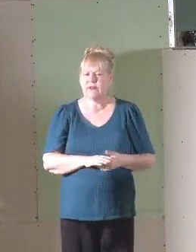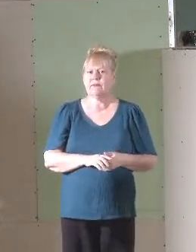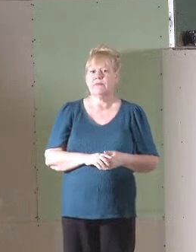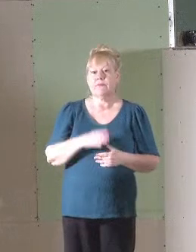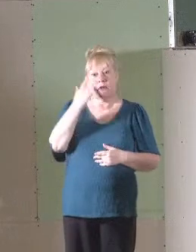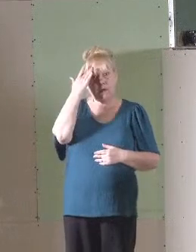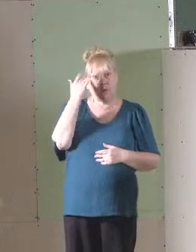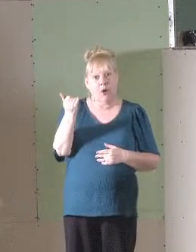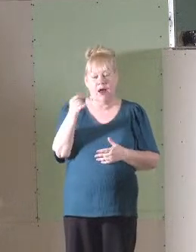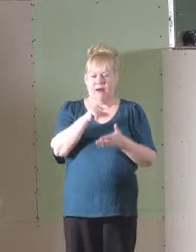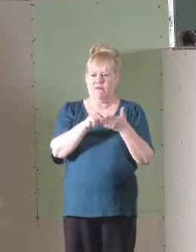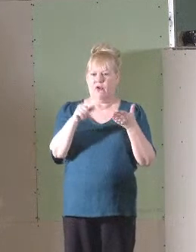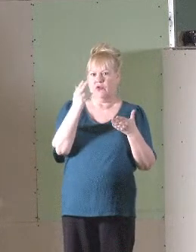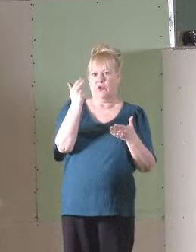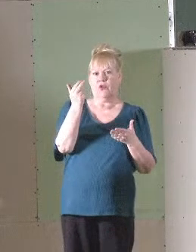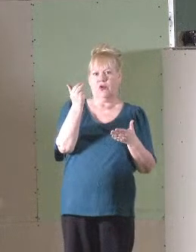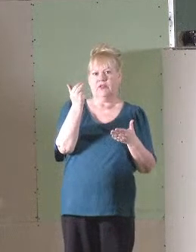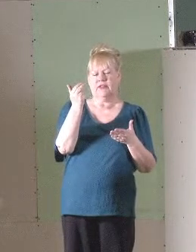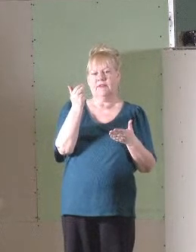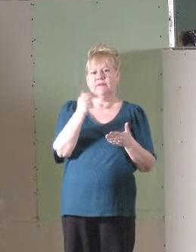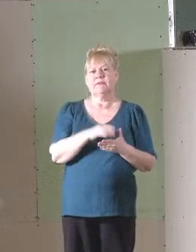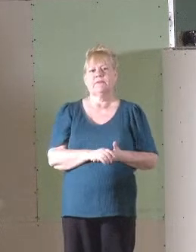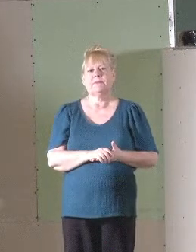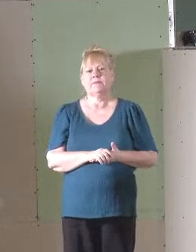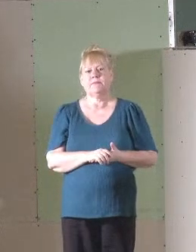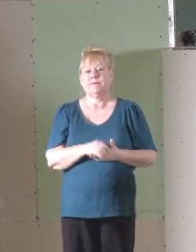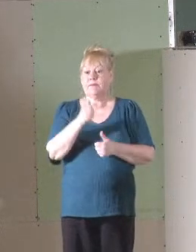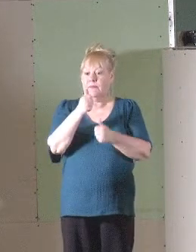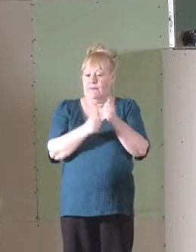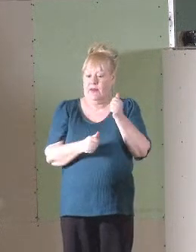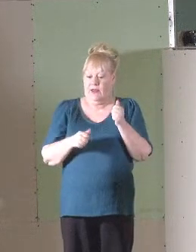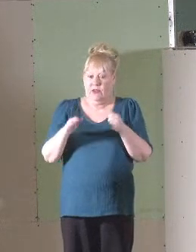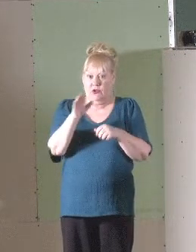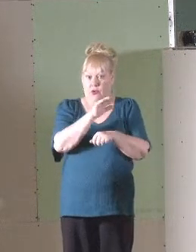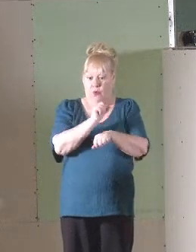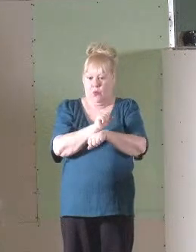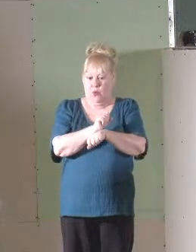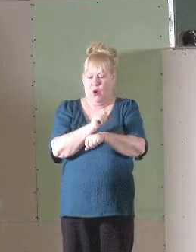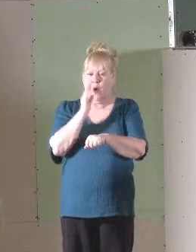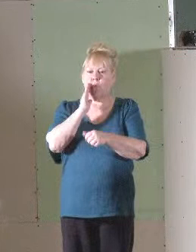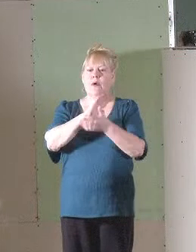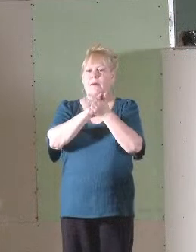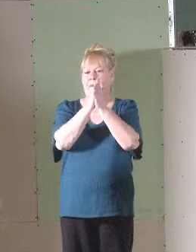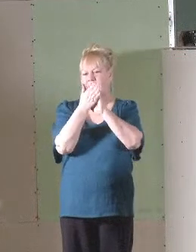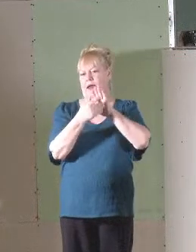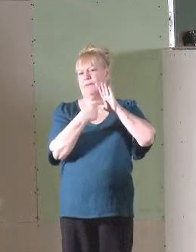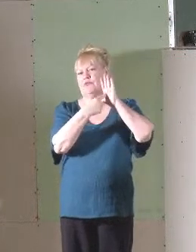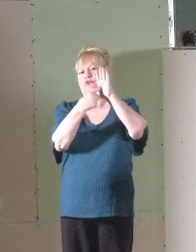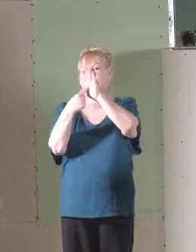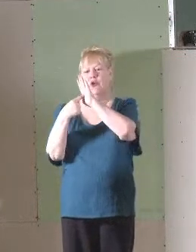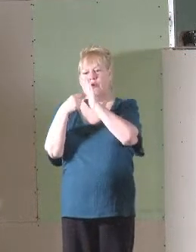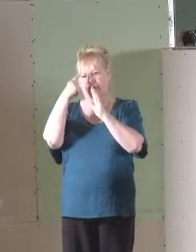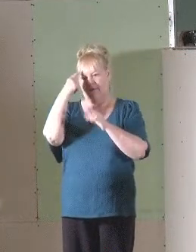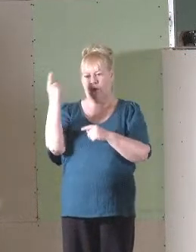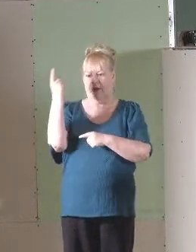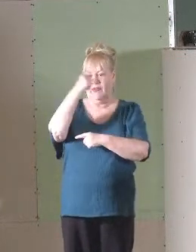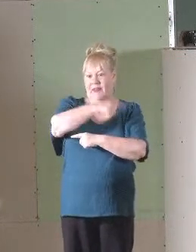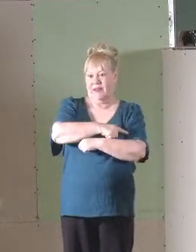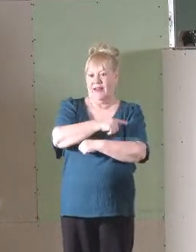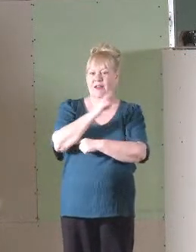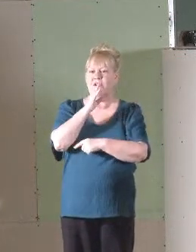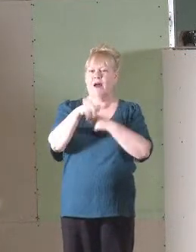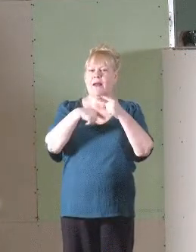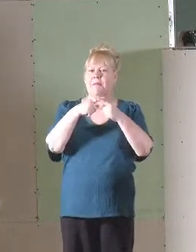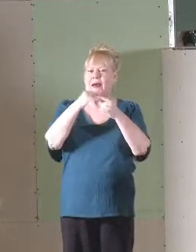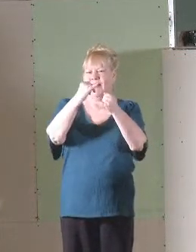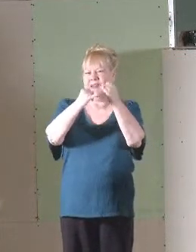Why? Verse 13. Each one's work will become manifest for the day, and he's talking there